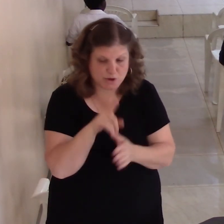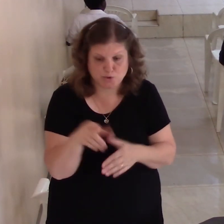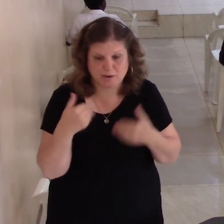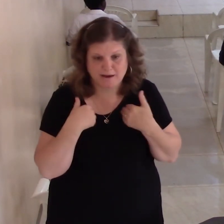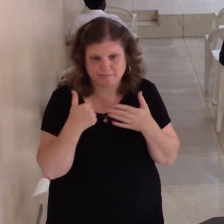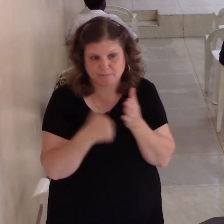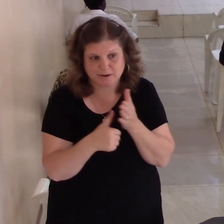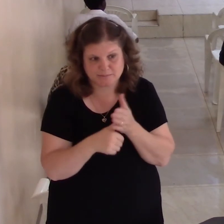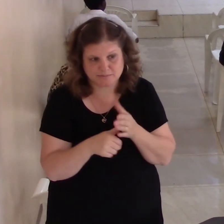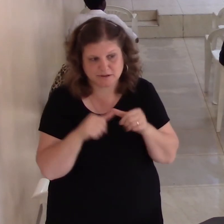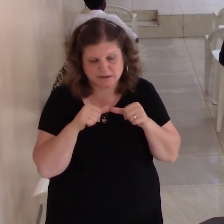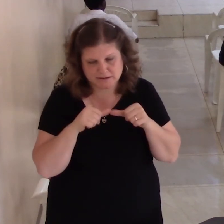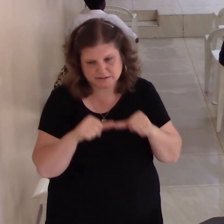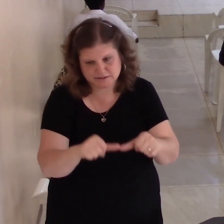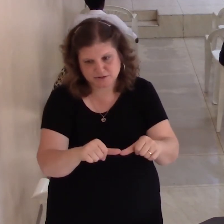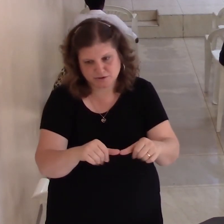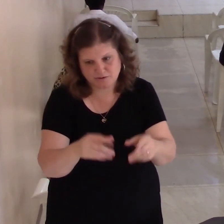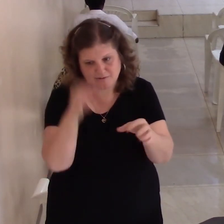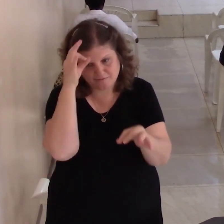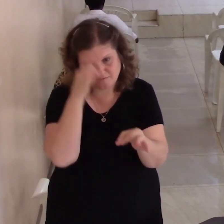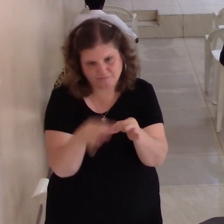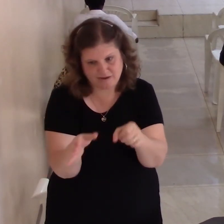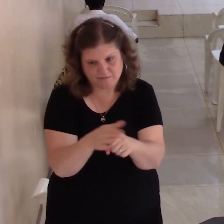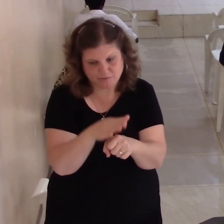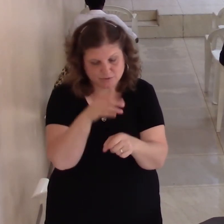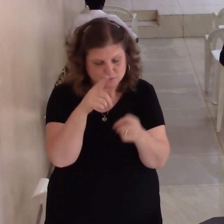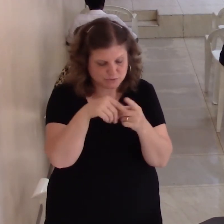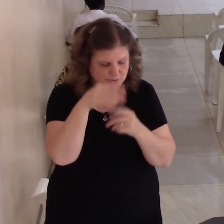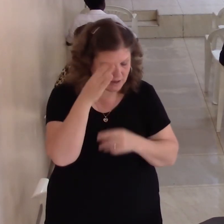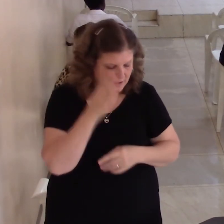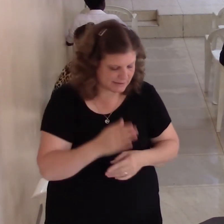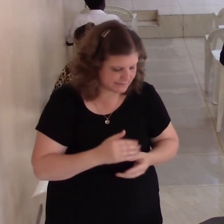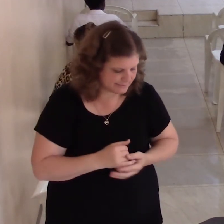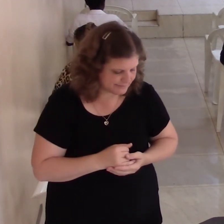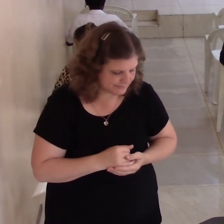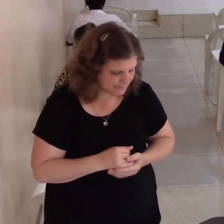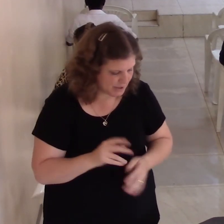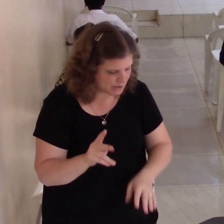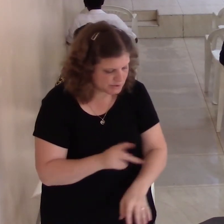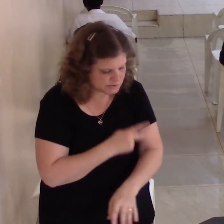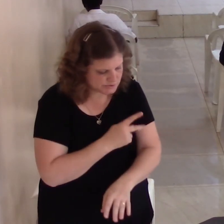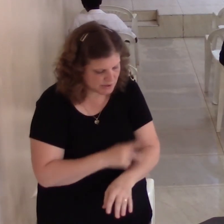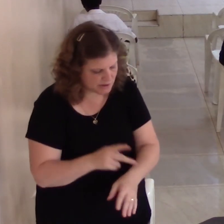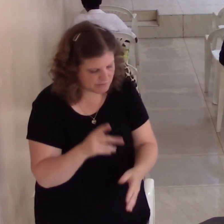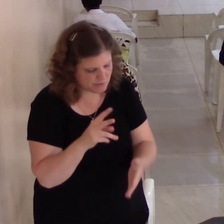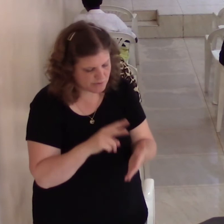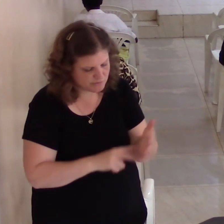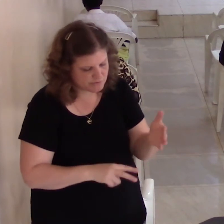to be faithful to God look over in Psalms chapter 86 I'm going close with these verses here